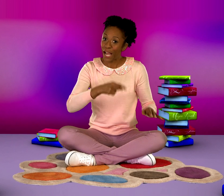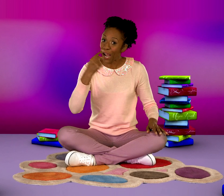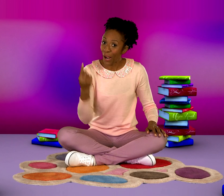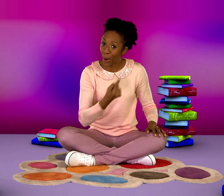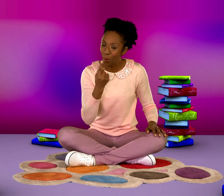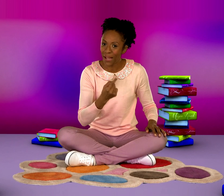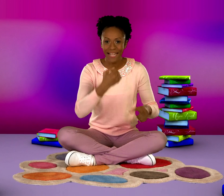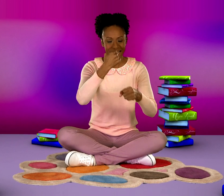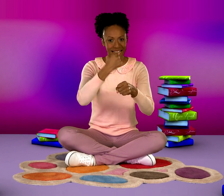Lancaster